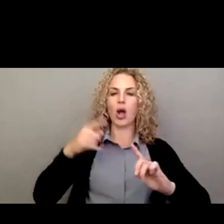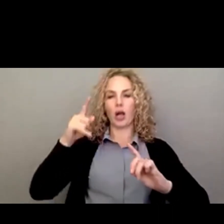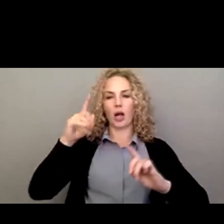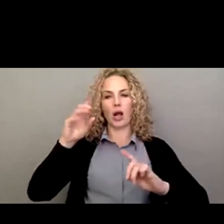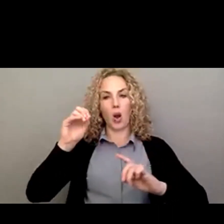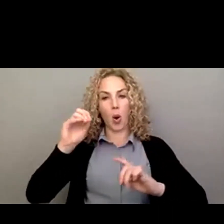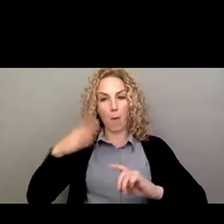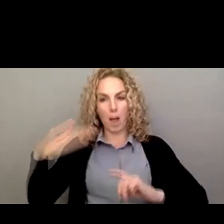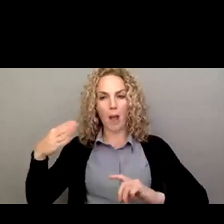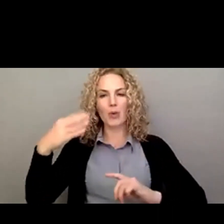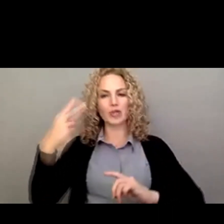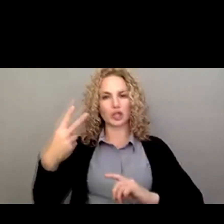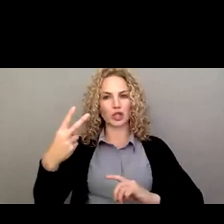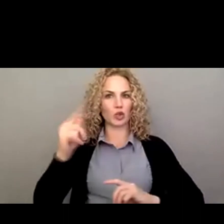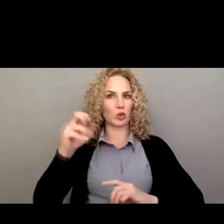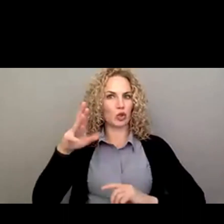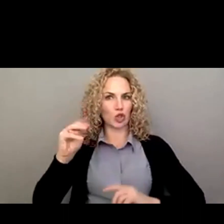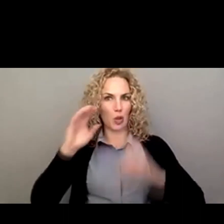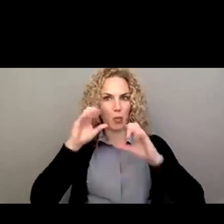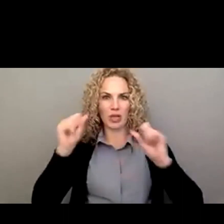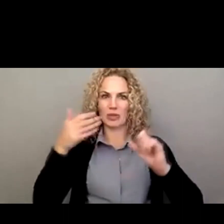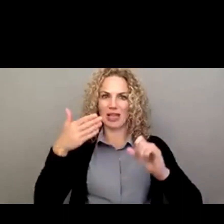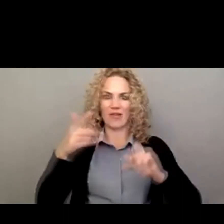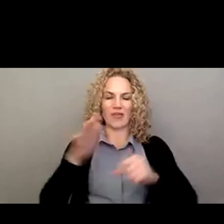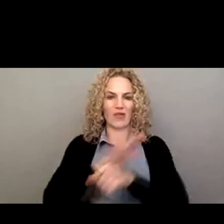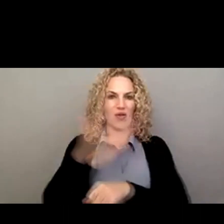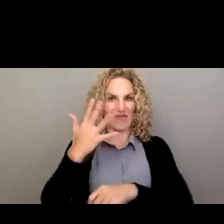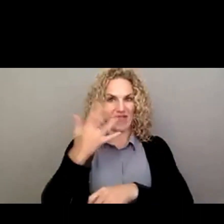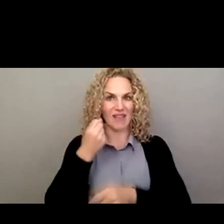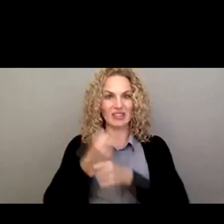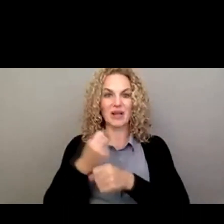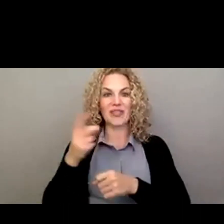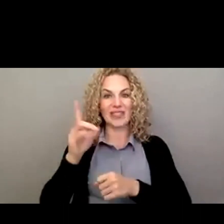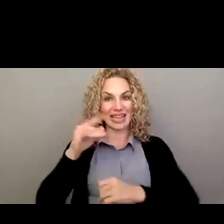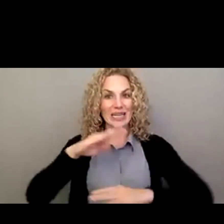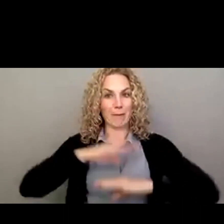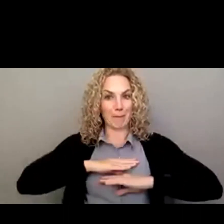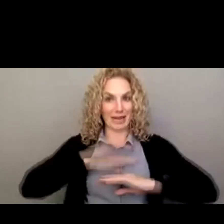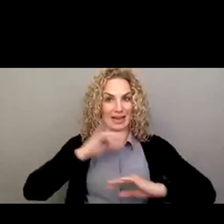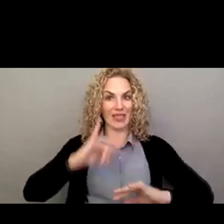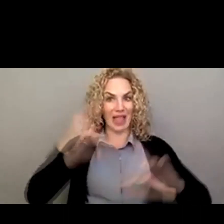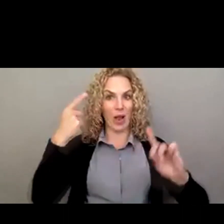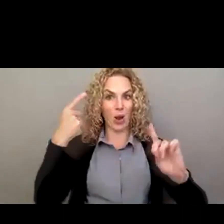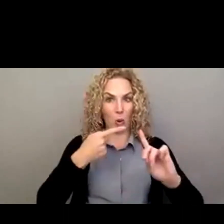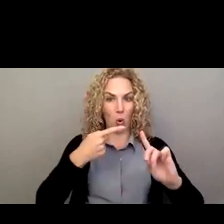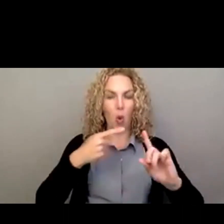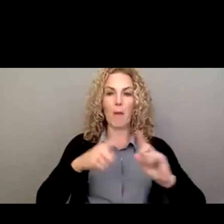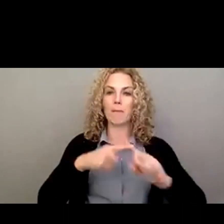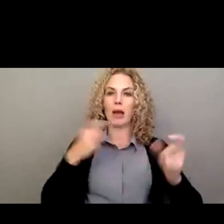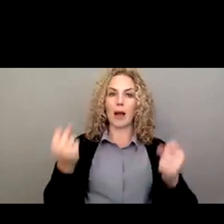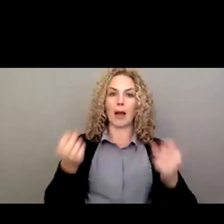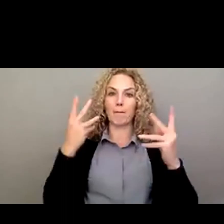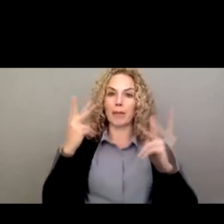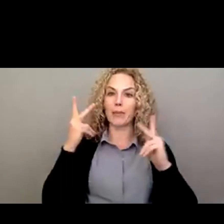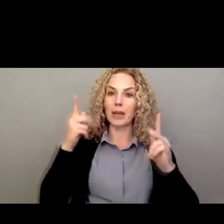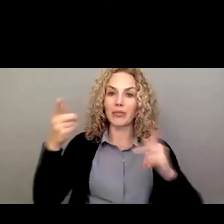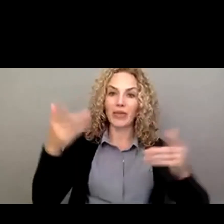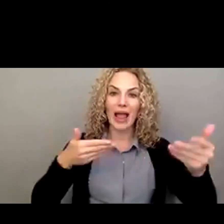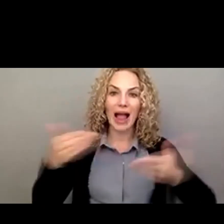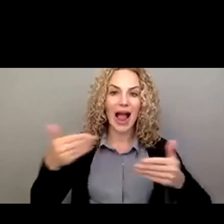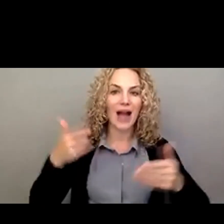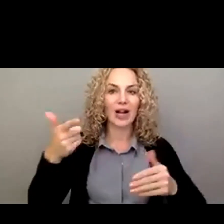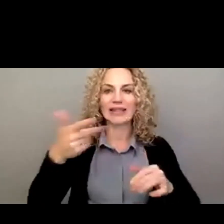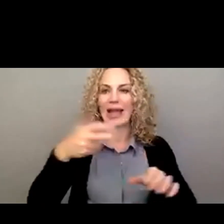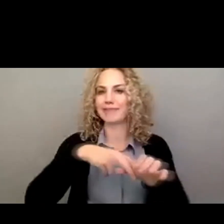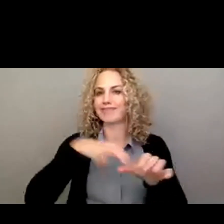where he was there for the whole five years. They did meet that goal, but a lot of the people they hired ended up leaving